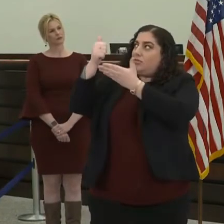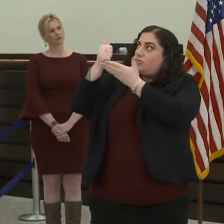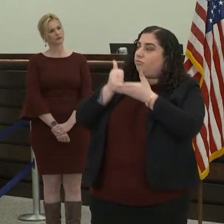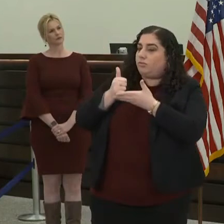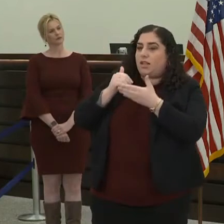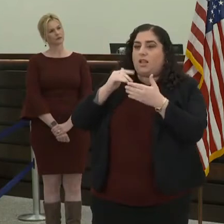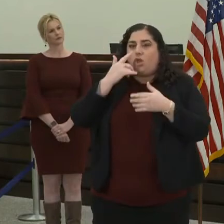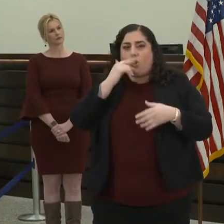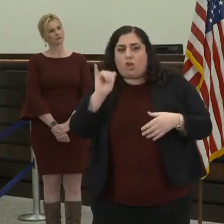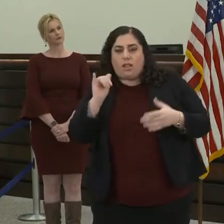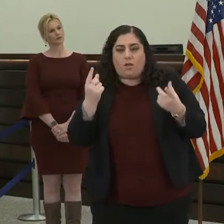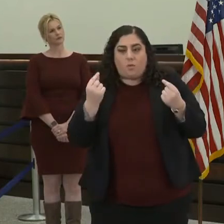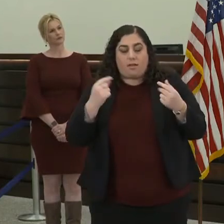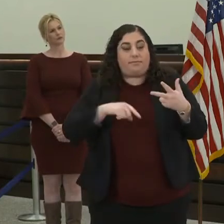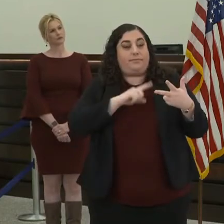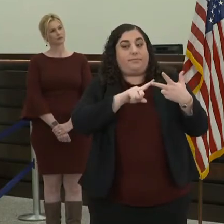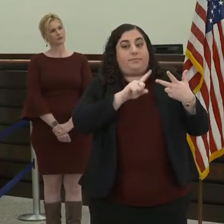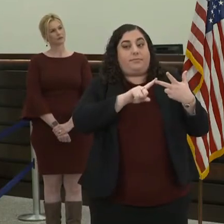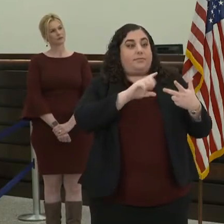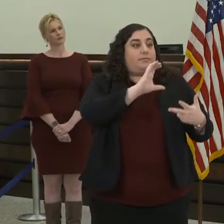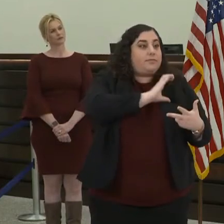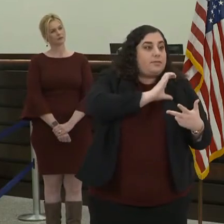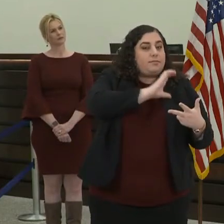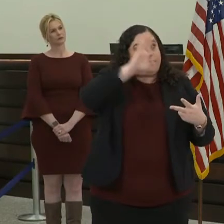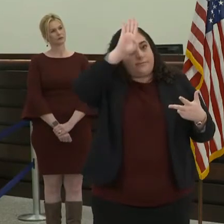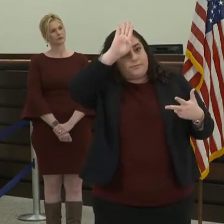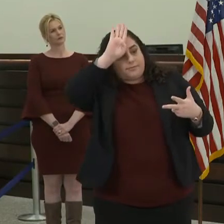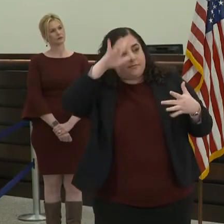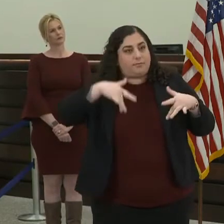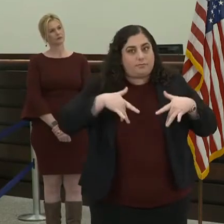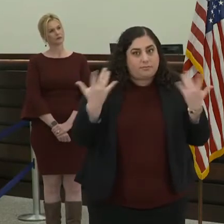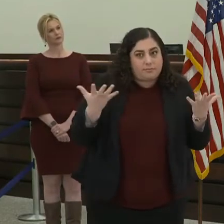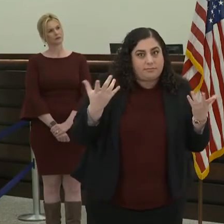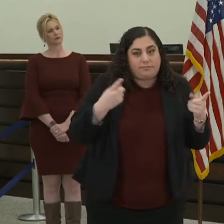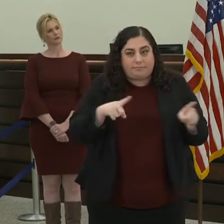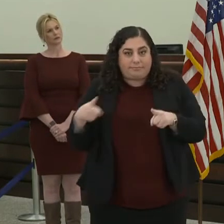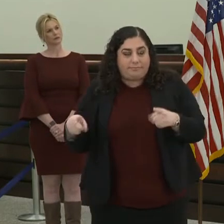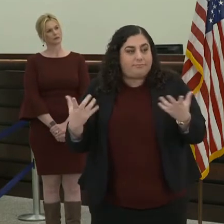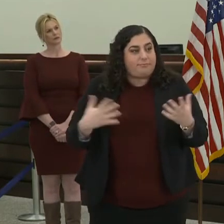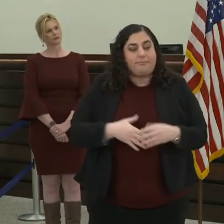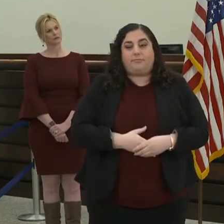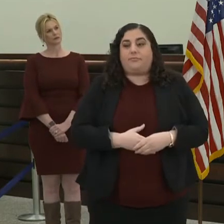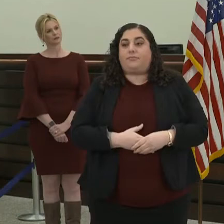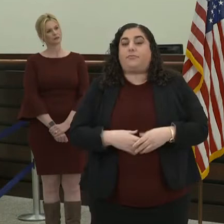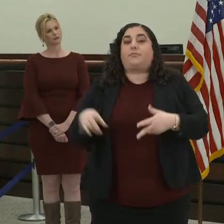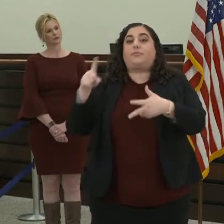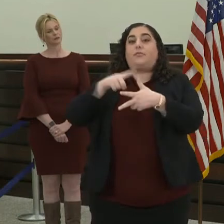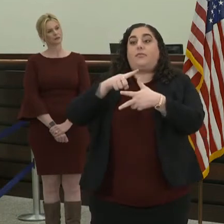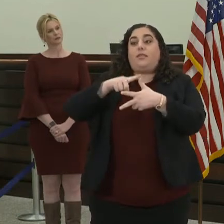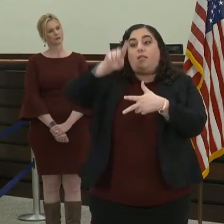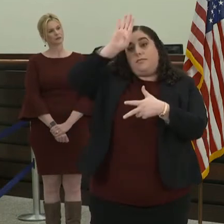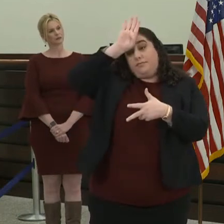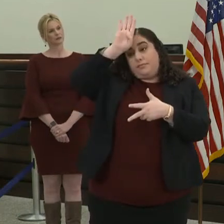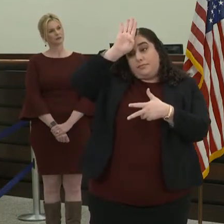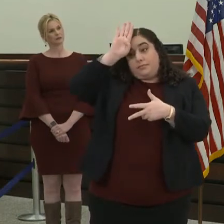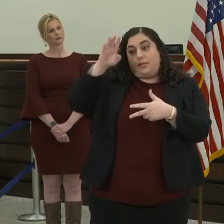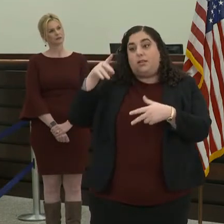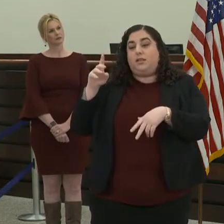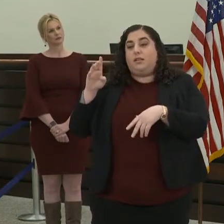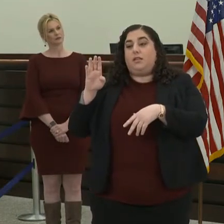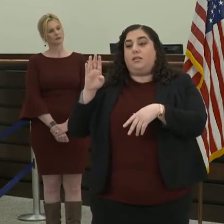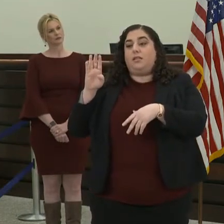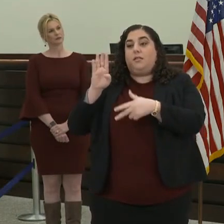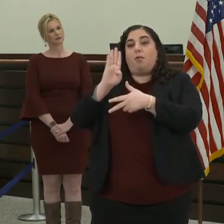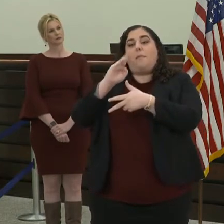professionals. First, when it comes to our biotech company stepping up, San Diego